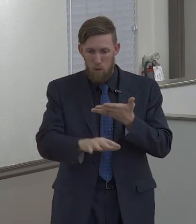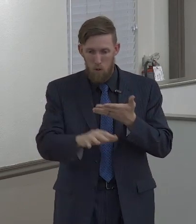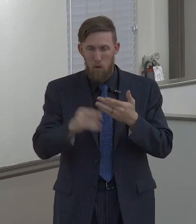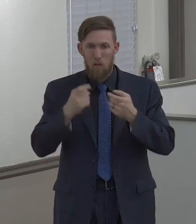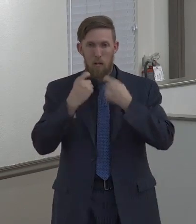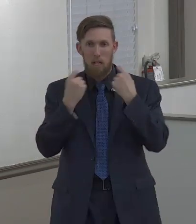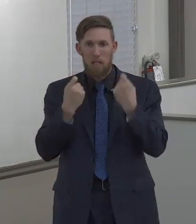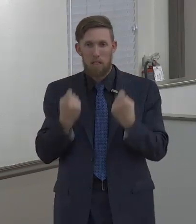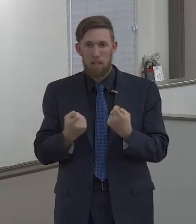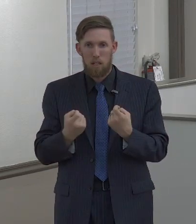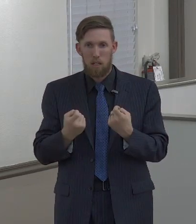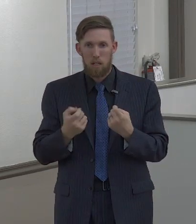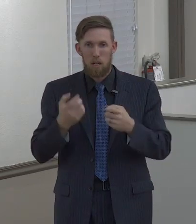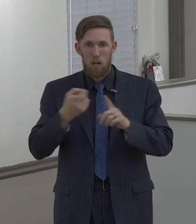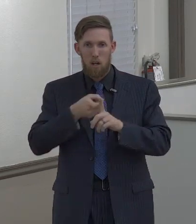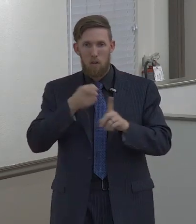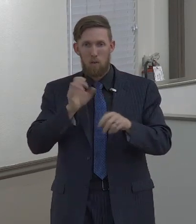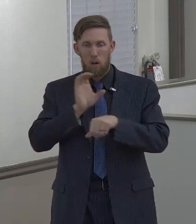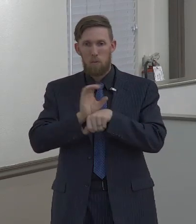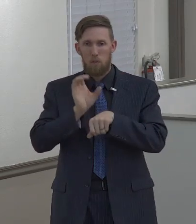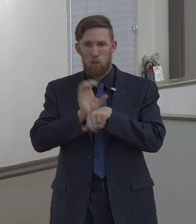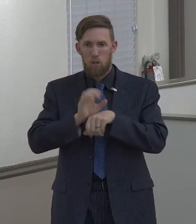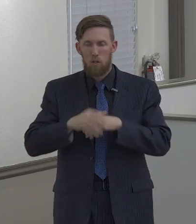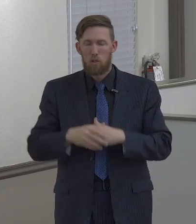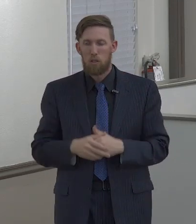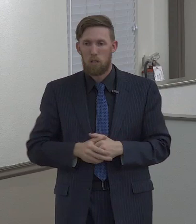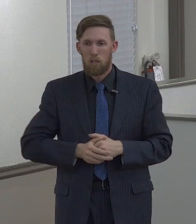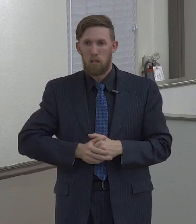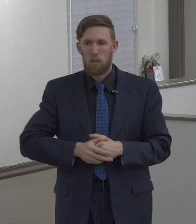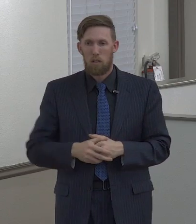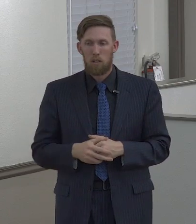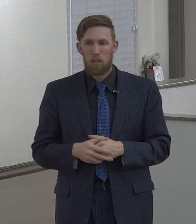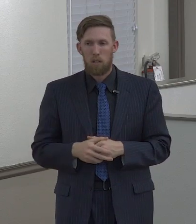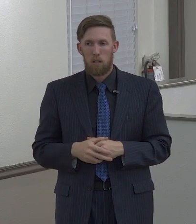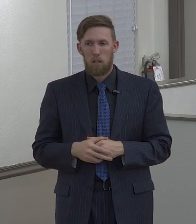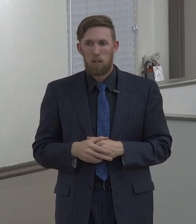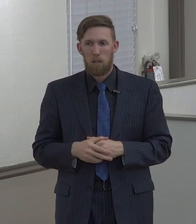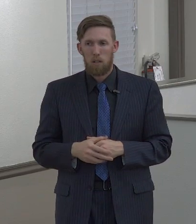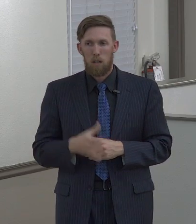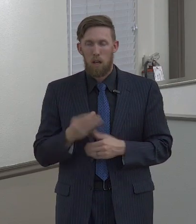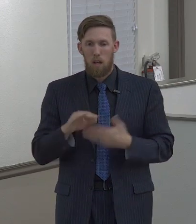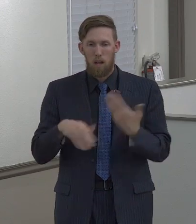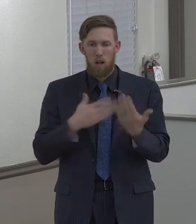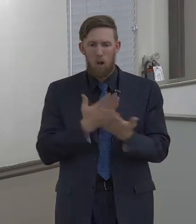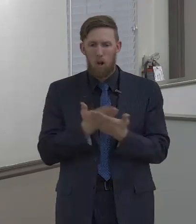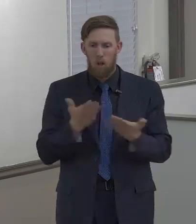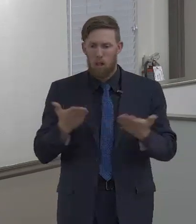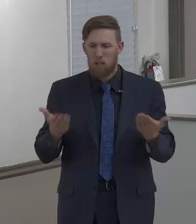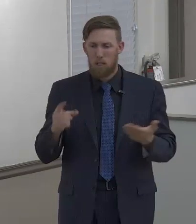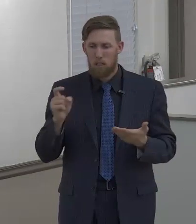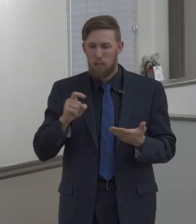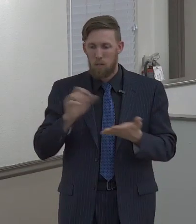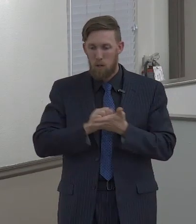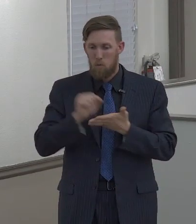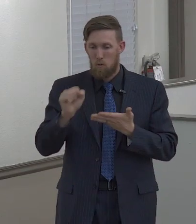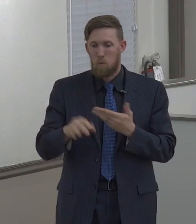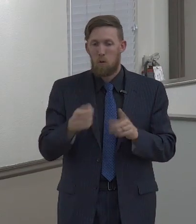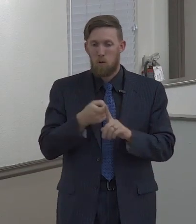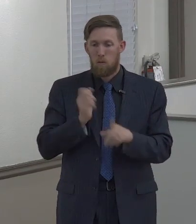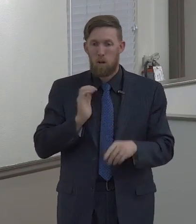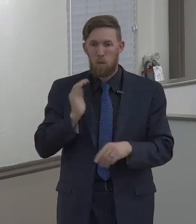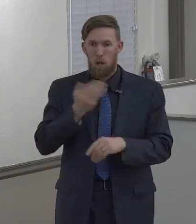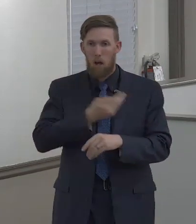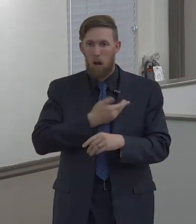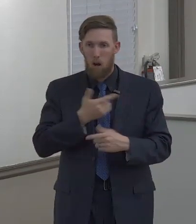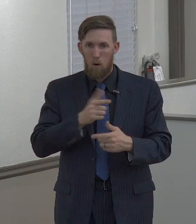so dangerous for a church. That these things must be put off. They must be put out of our lives because